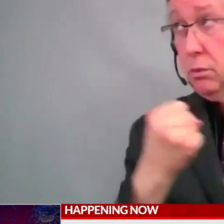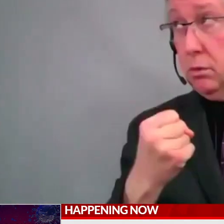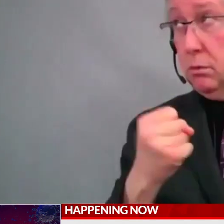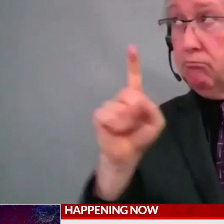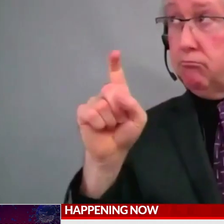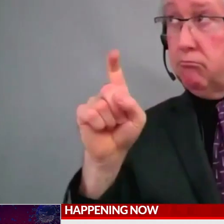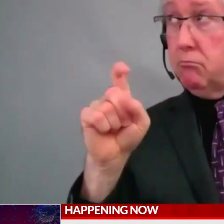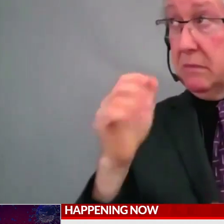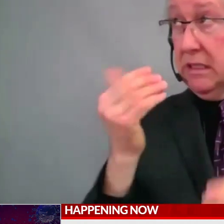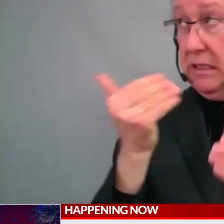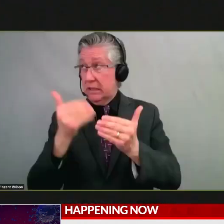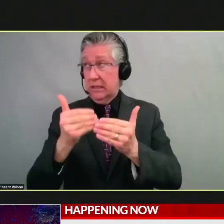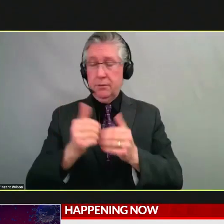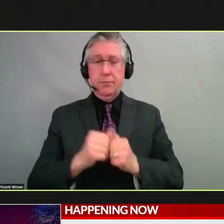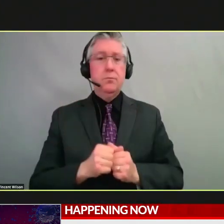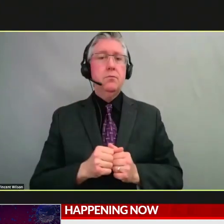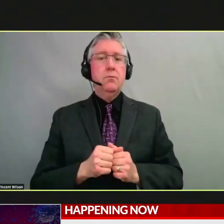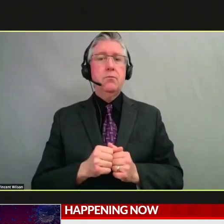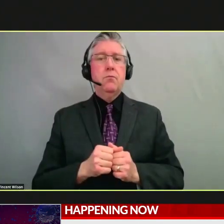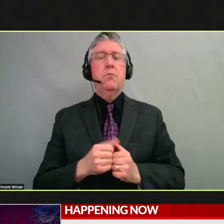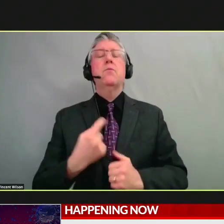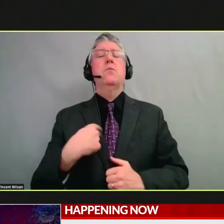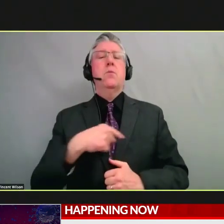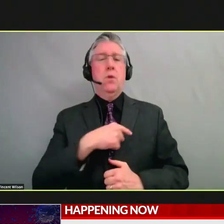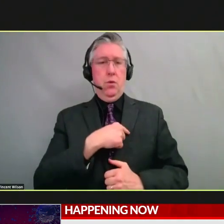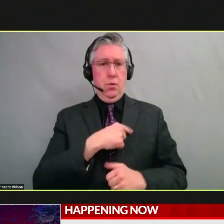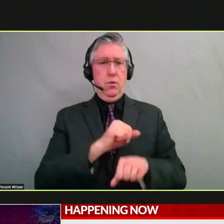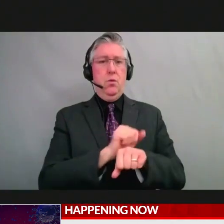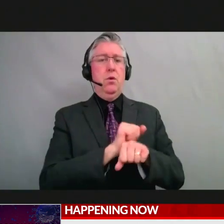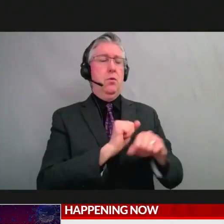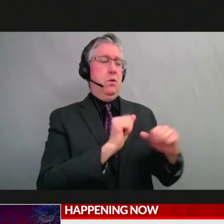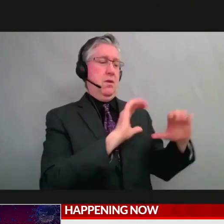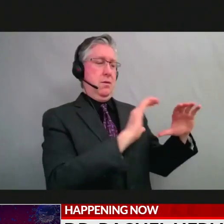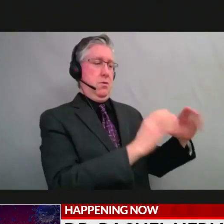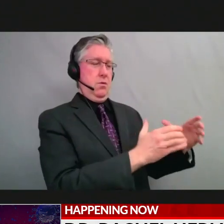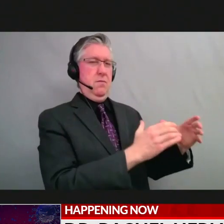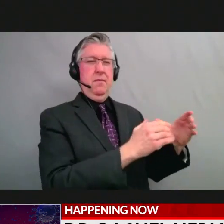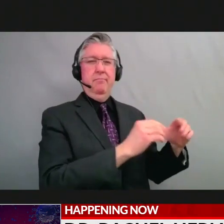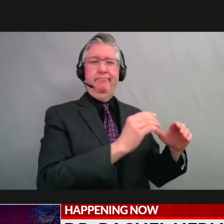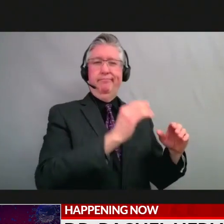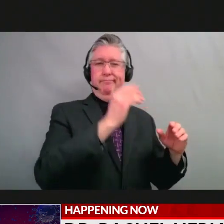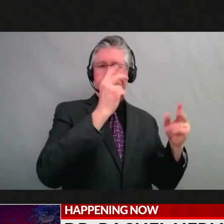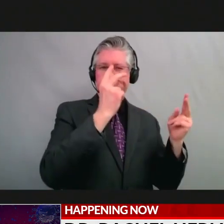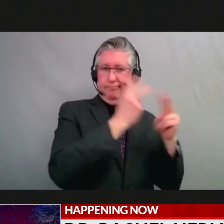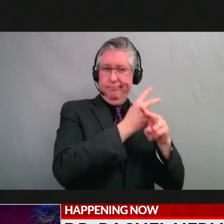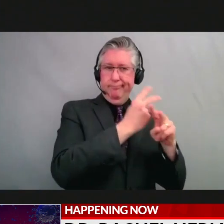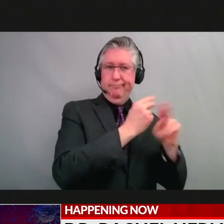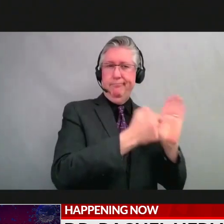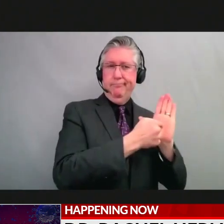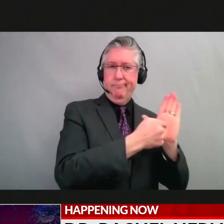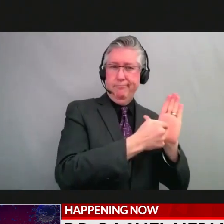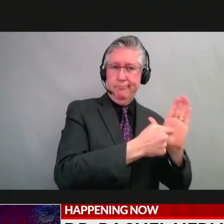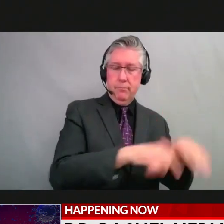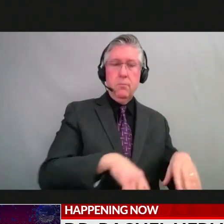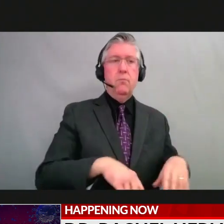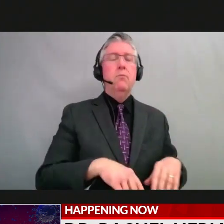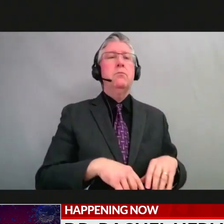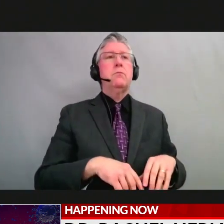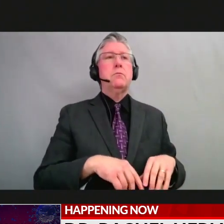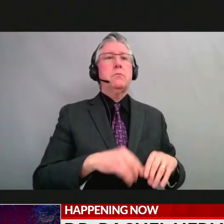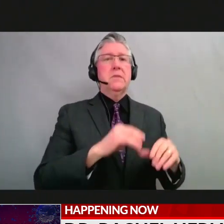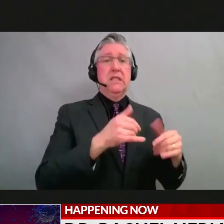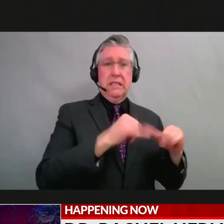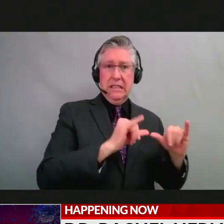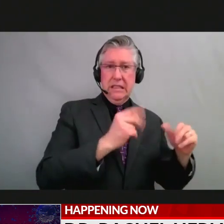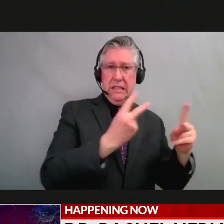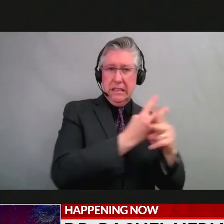Yeah, so we are continuing to work closely with our modeling team to update those estimates that work is underway right now. So, you know, we